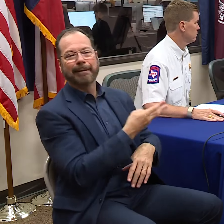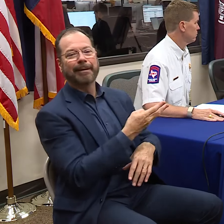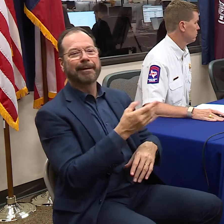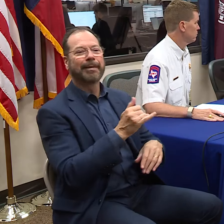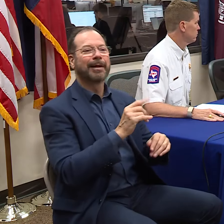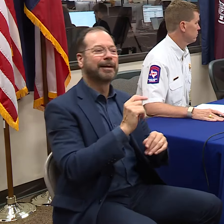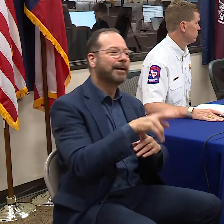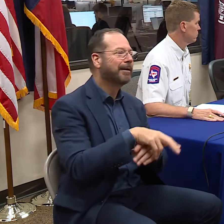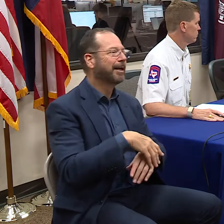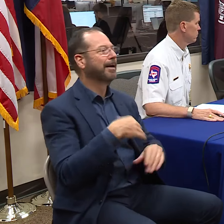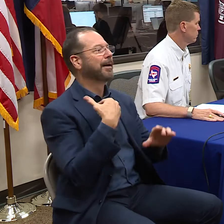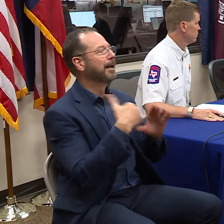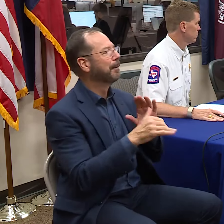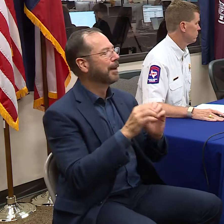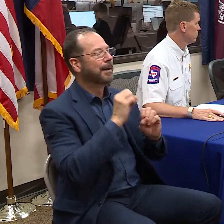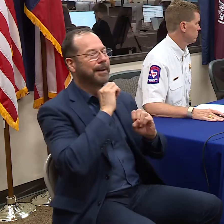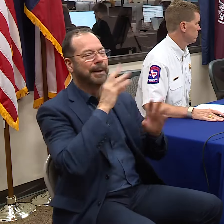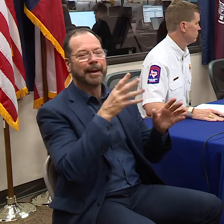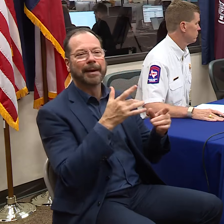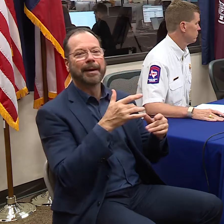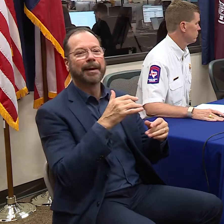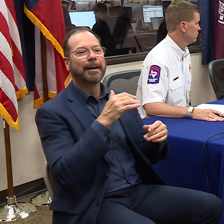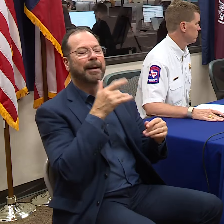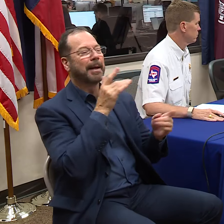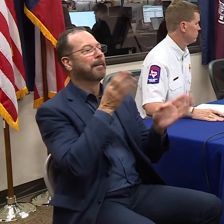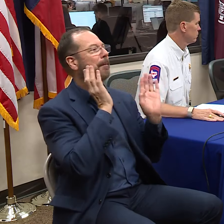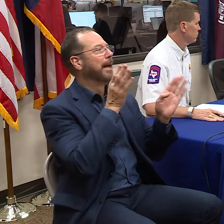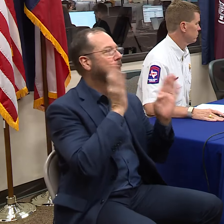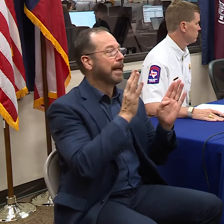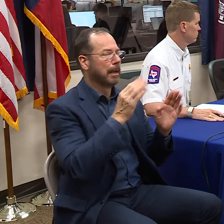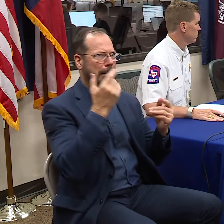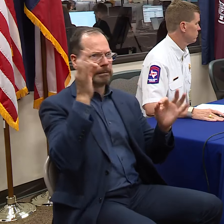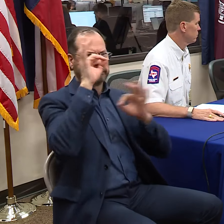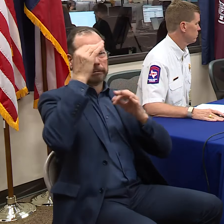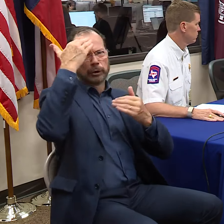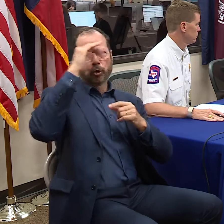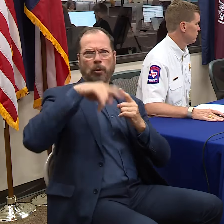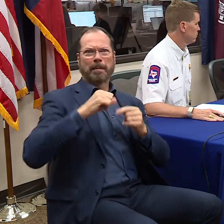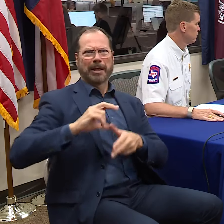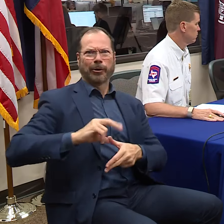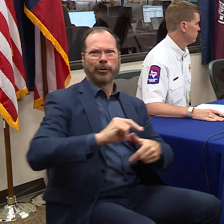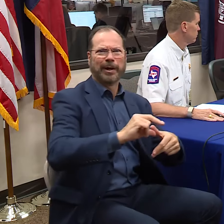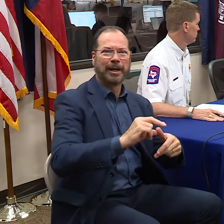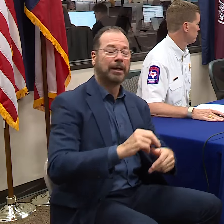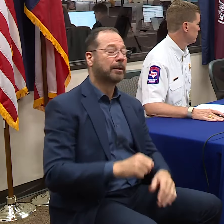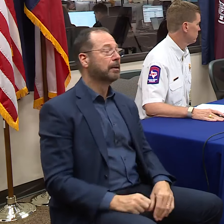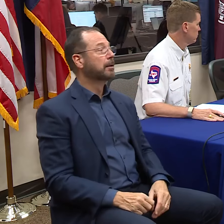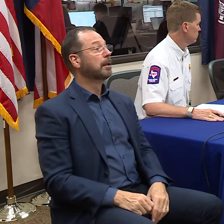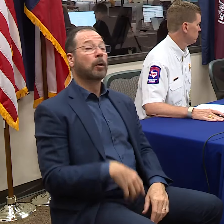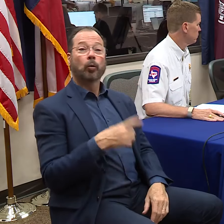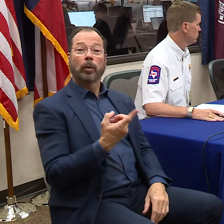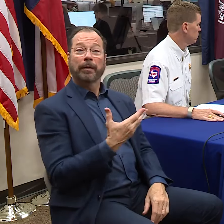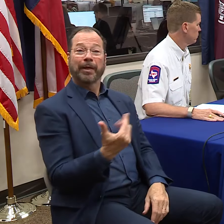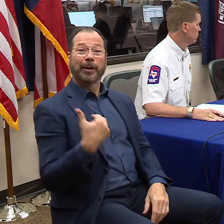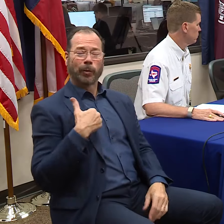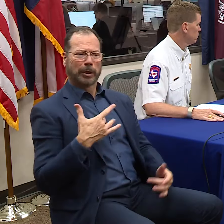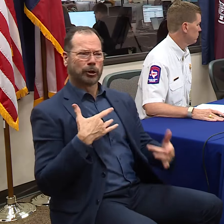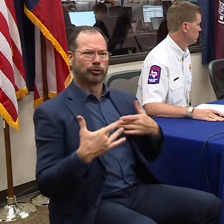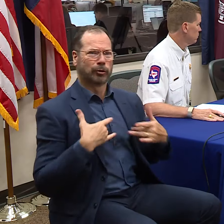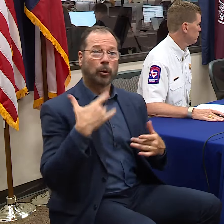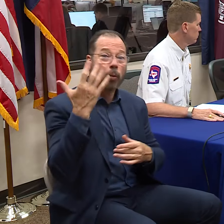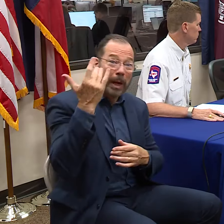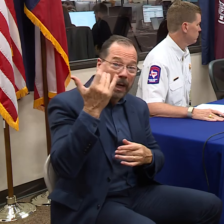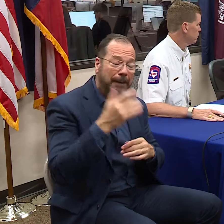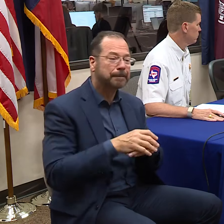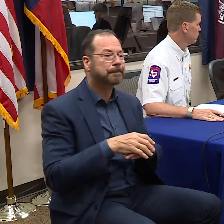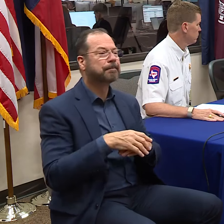or checking their emails, that they may not be aware of this storm. One of the things that kind of trigger our concern a little bit, we've looked at